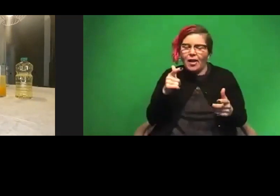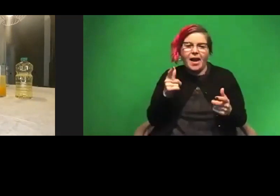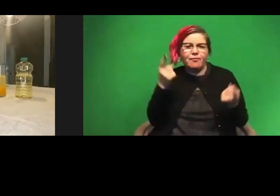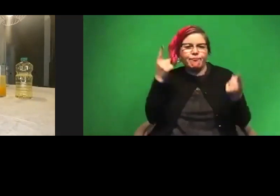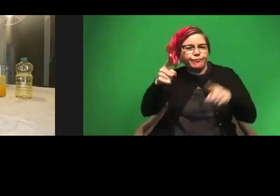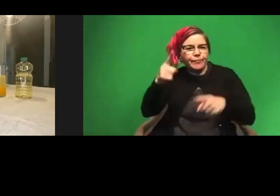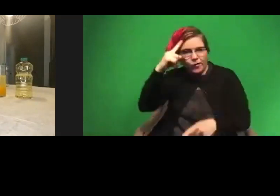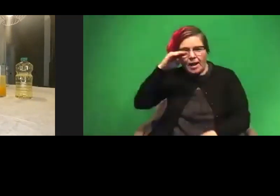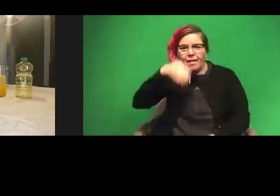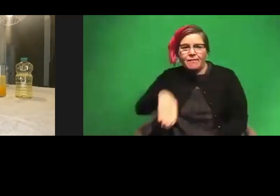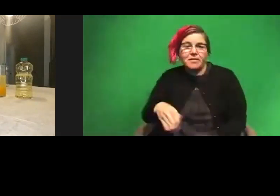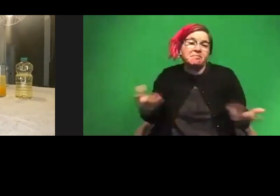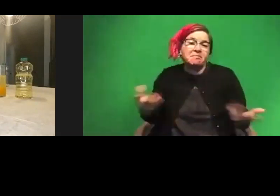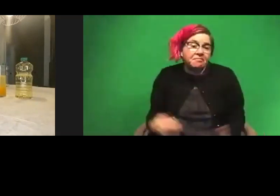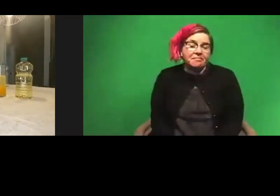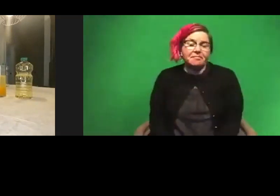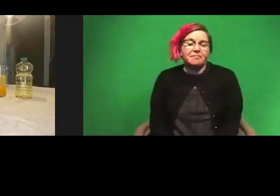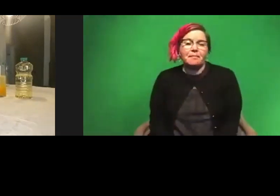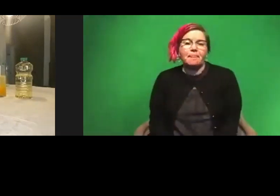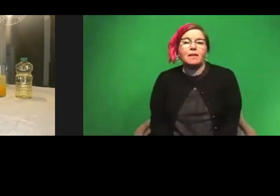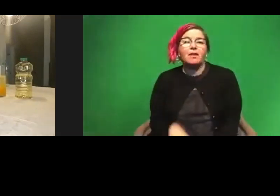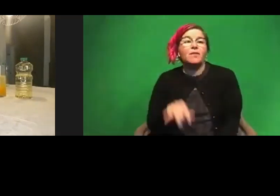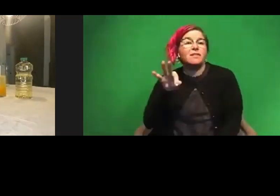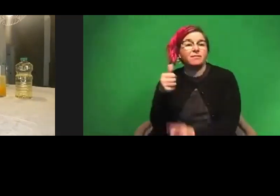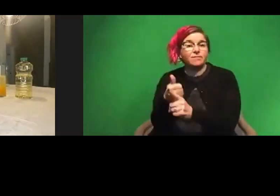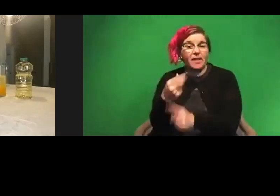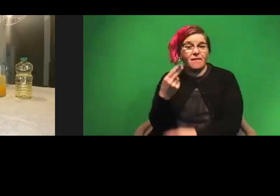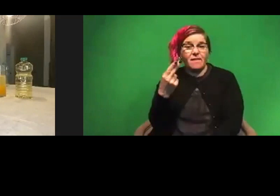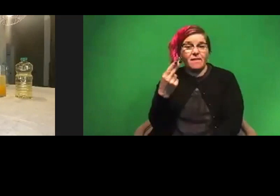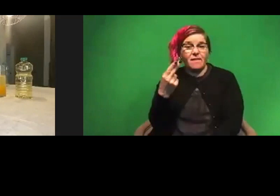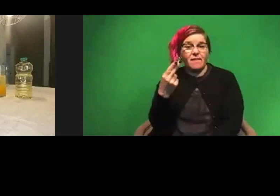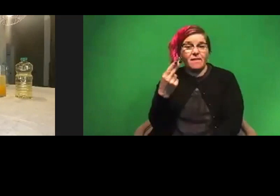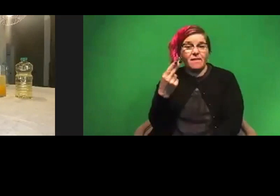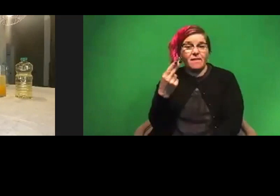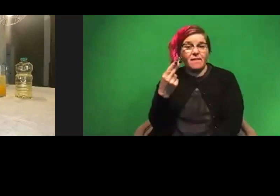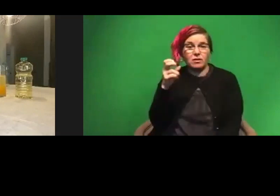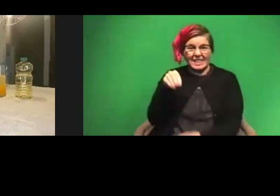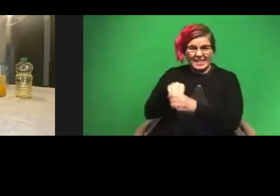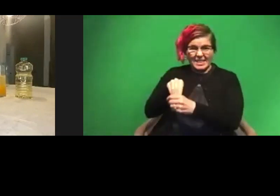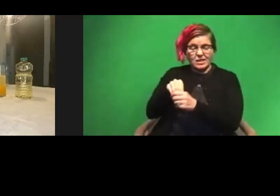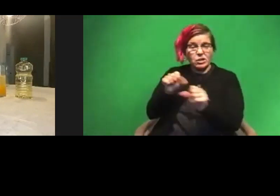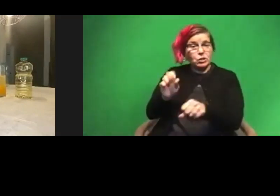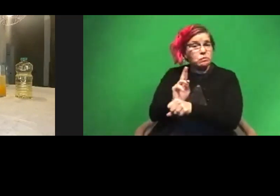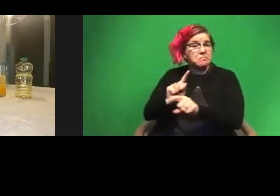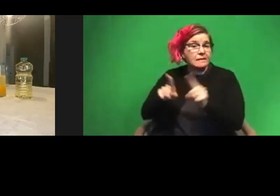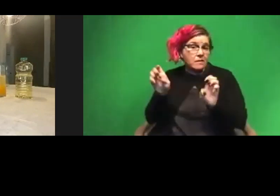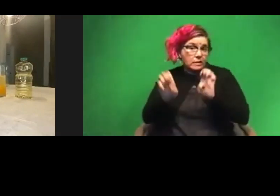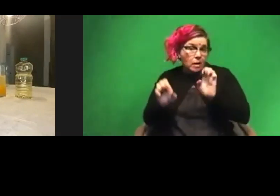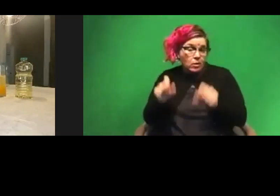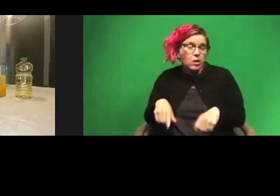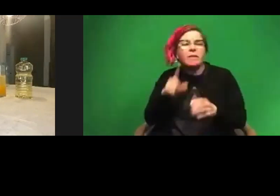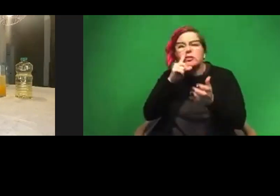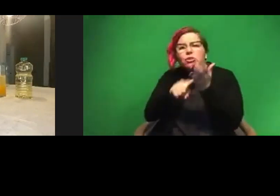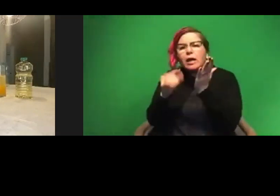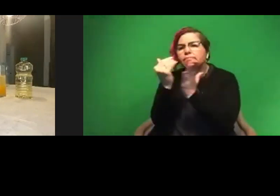So if you have hydrogen peroxide in that, you may be able to use that for a different experiment, but check the ingredients on